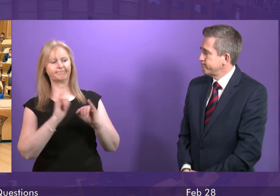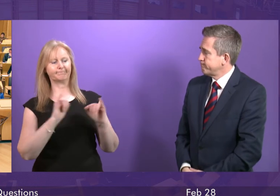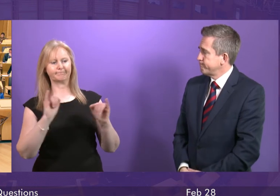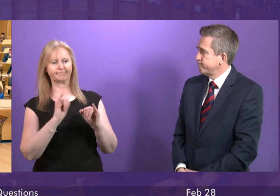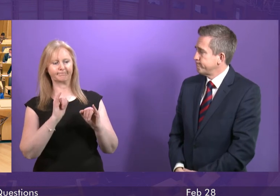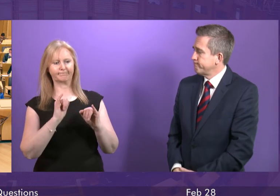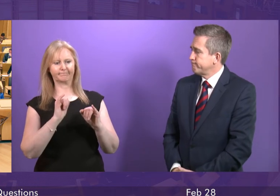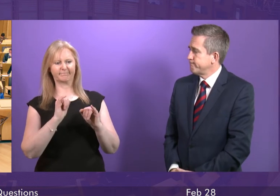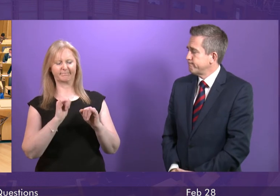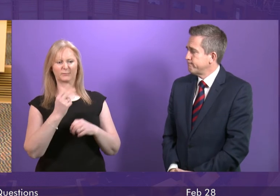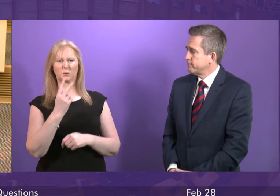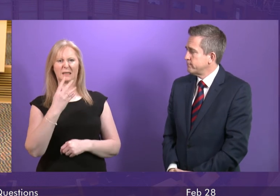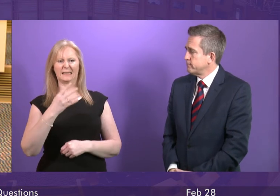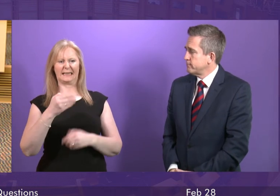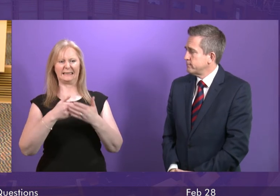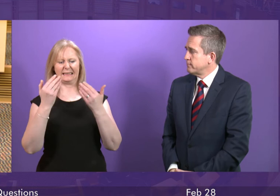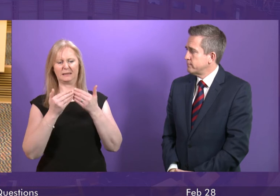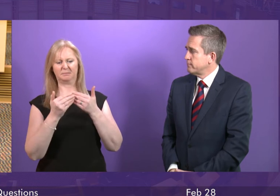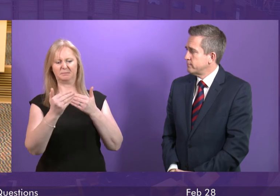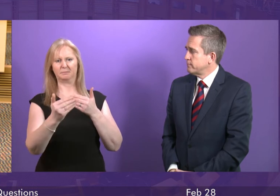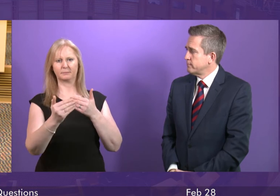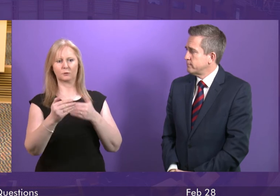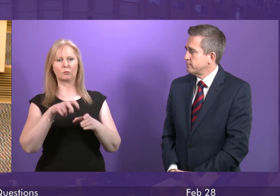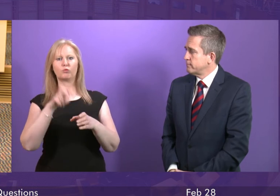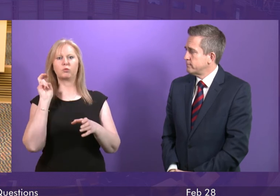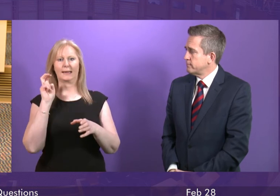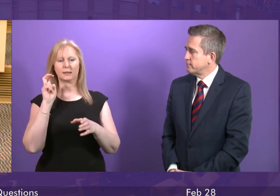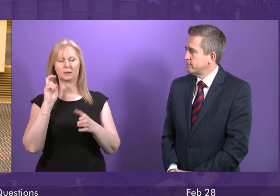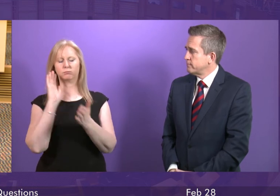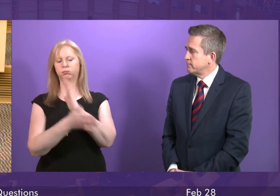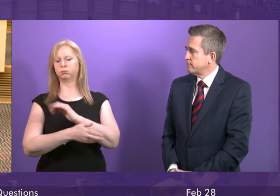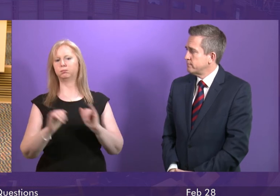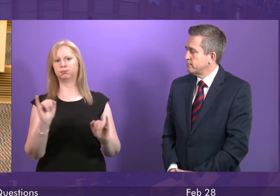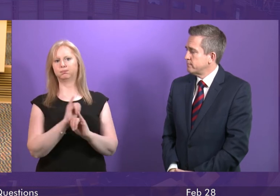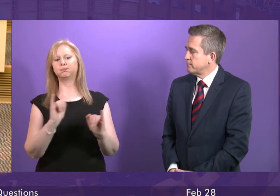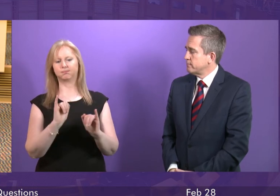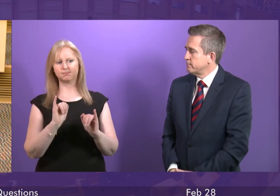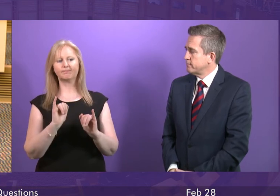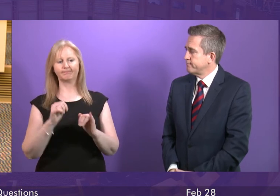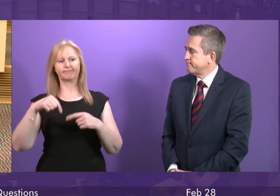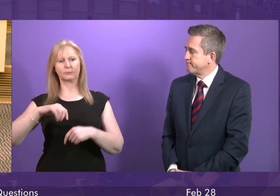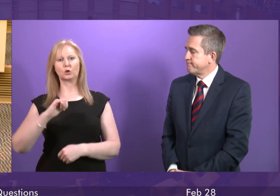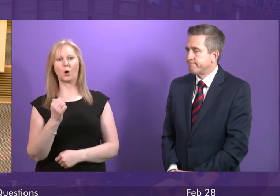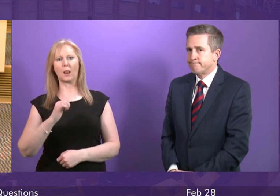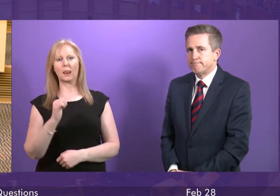at 29 days from Brexit catastrophe being inflicted upon Scotland by the Tories.